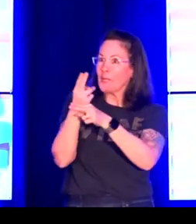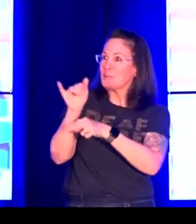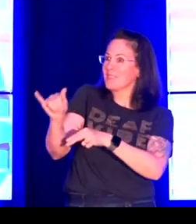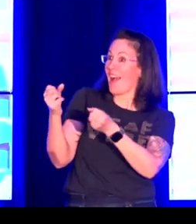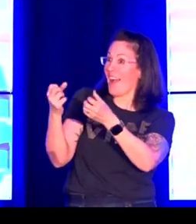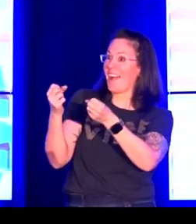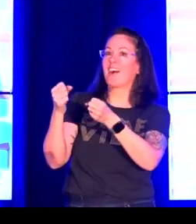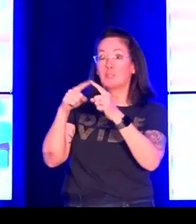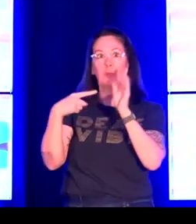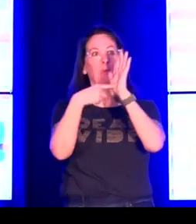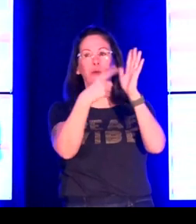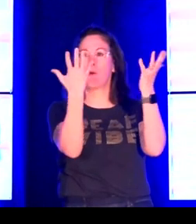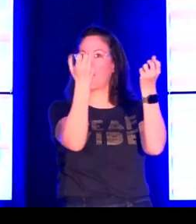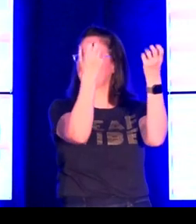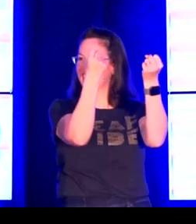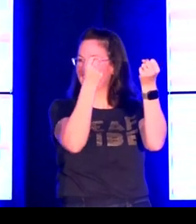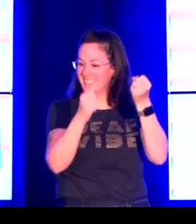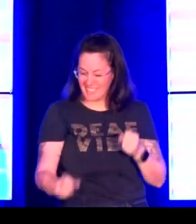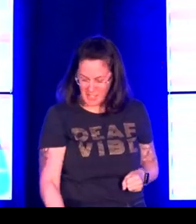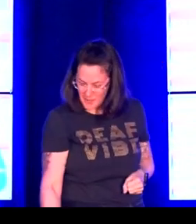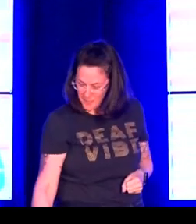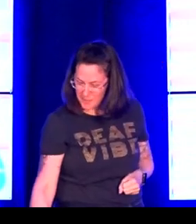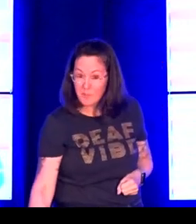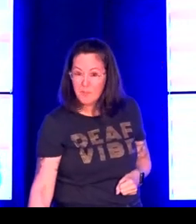ASL sign bank works within Elon